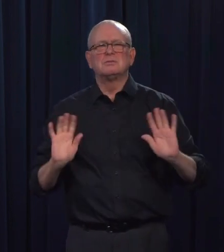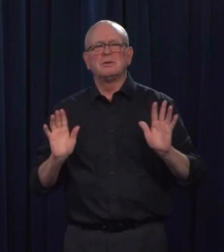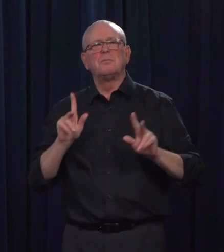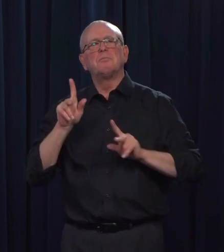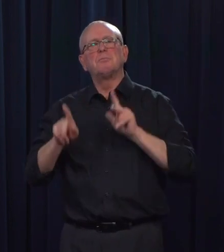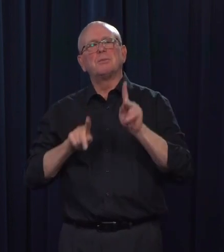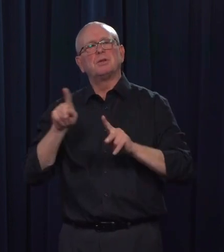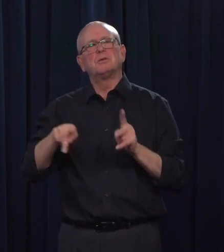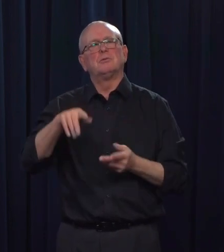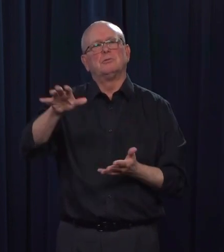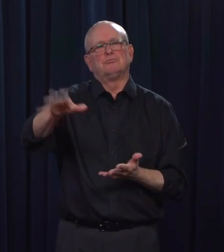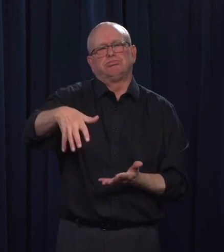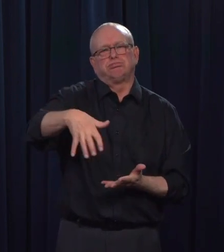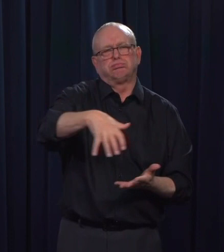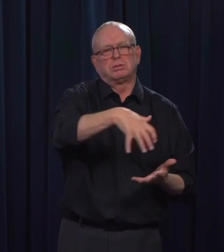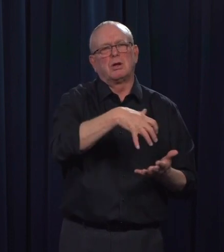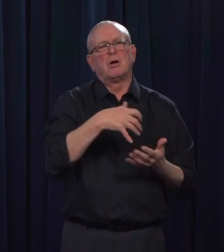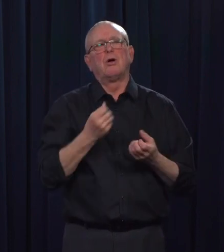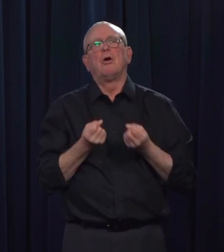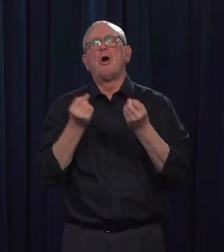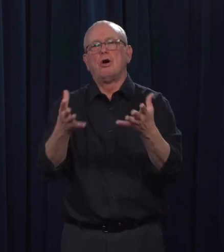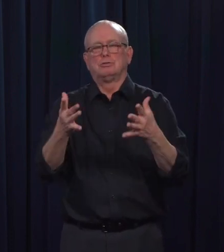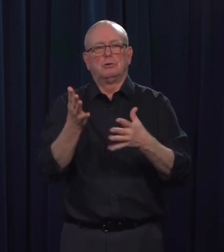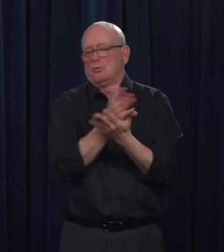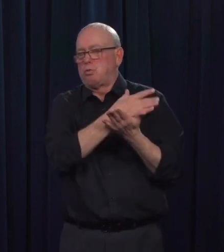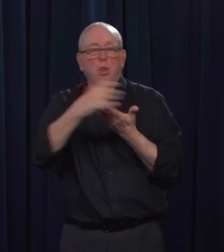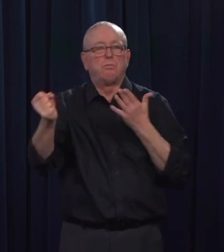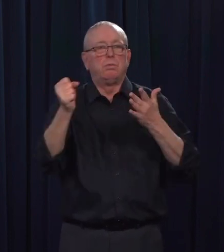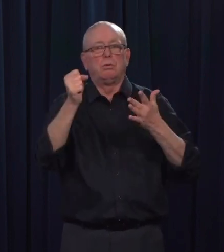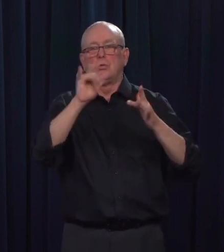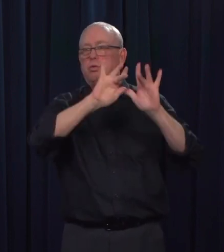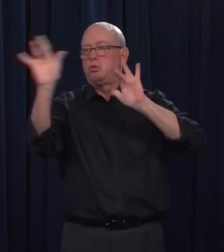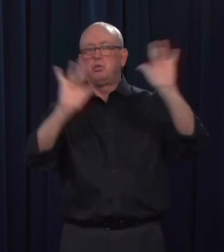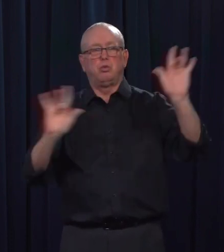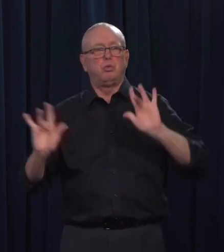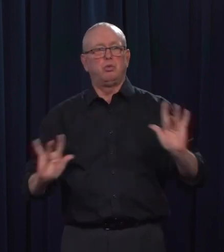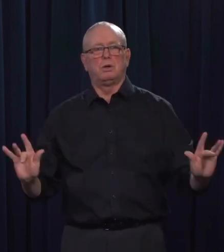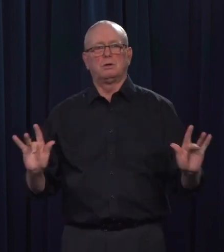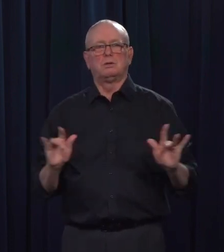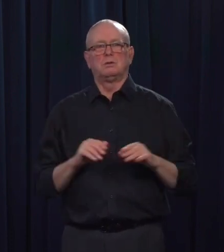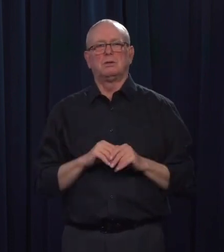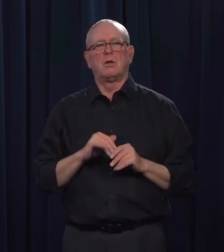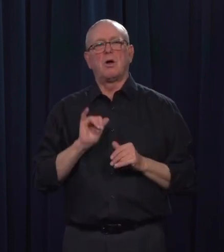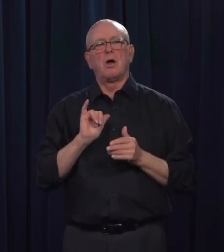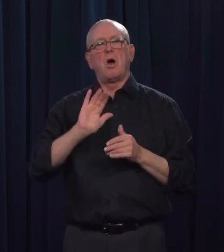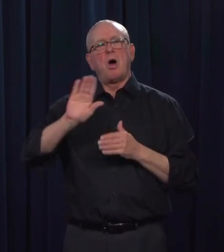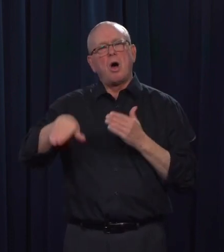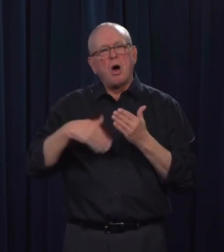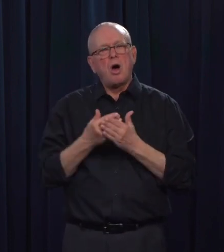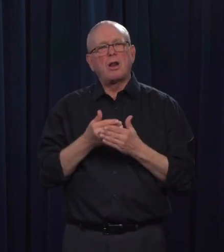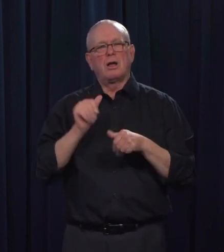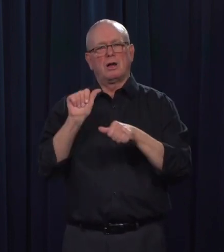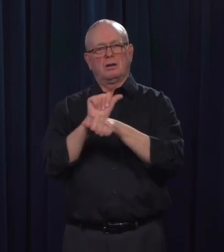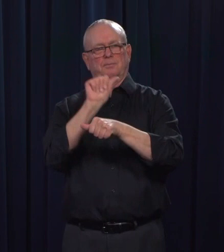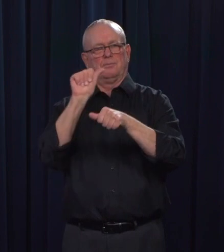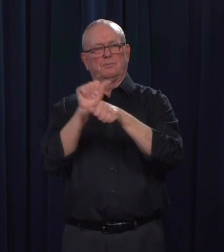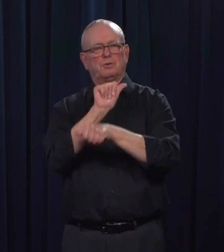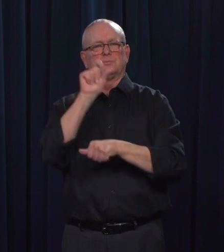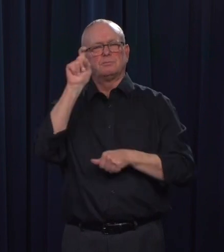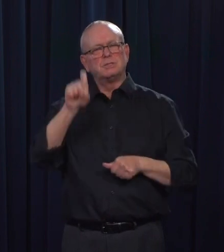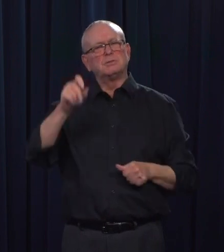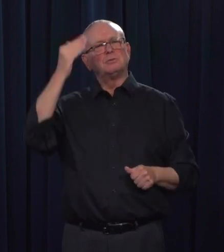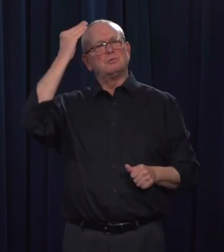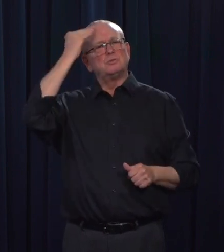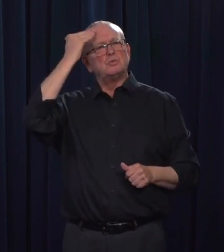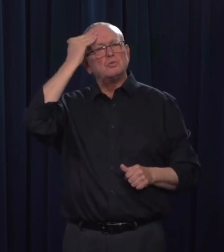issue. So what's changed is essentially both Minister Driesen and myself would like to assure Albertans that there is no supply shortage